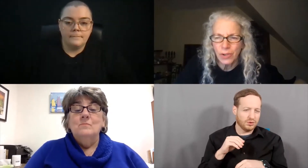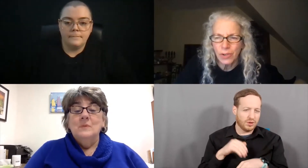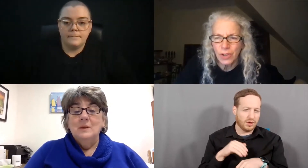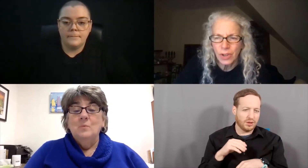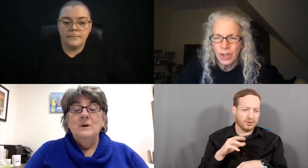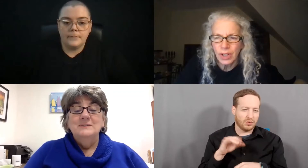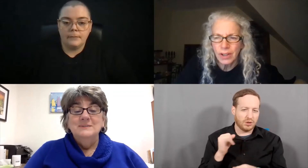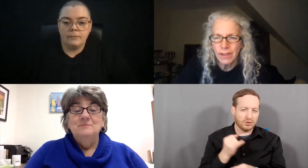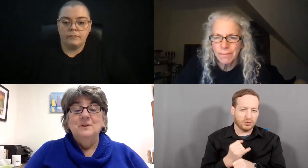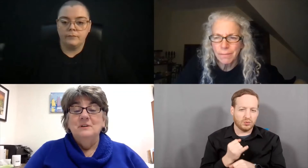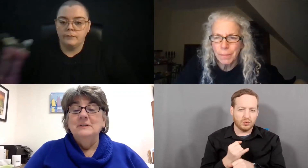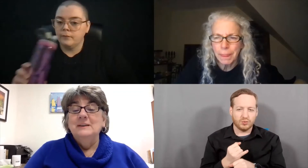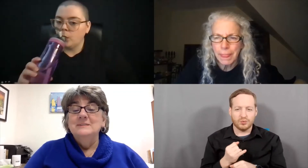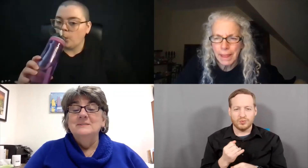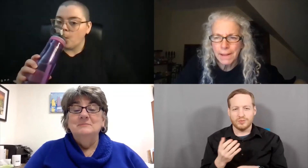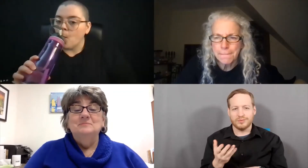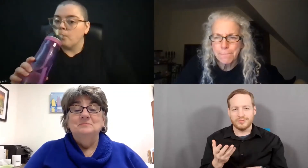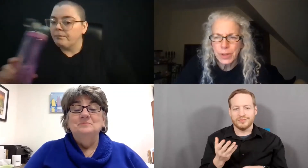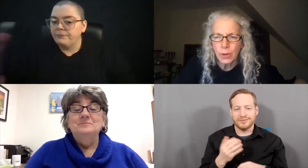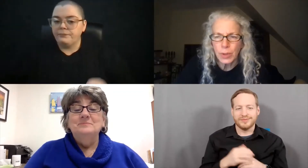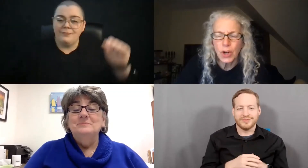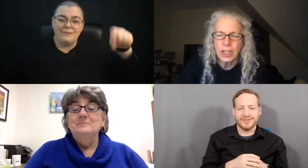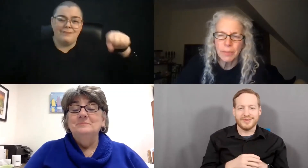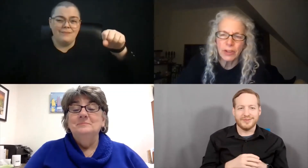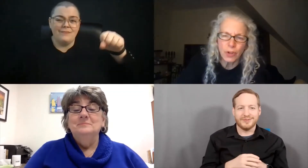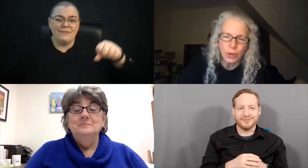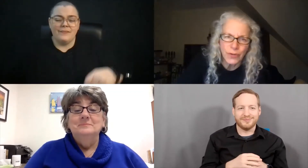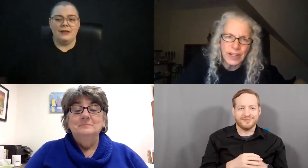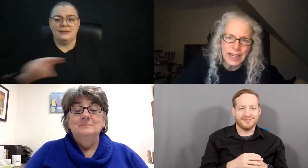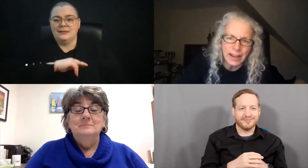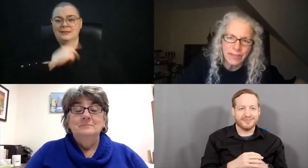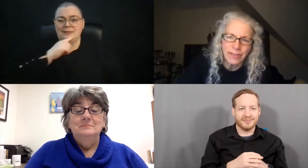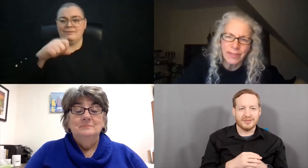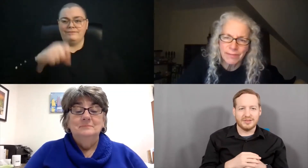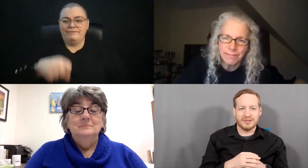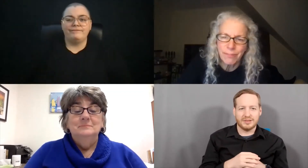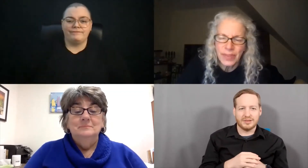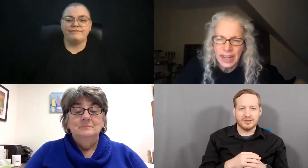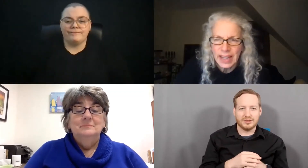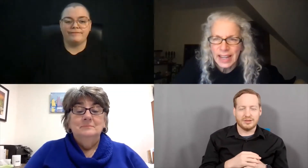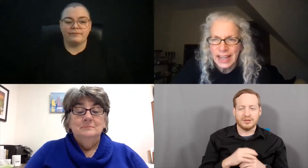about. It was difficult, yes. You know, we talked about the schools for the deaf.